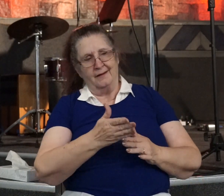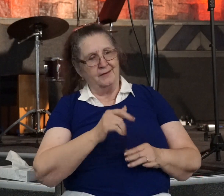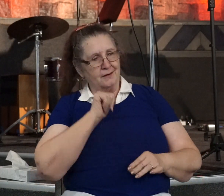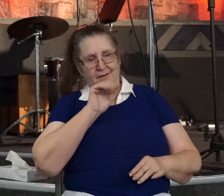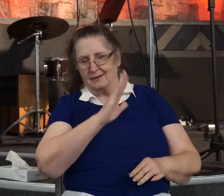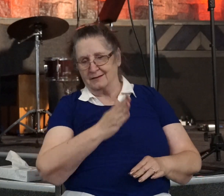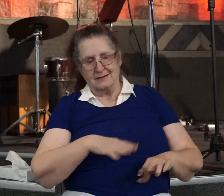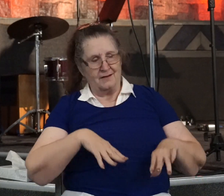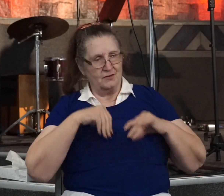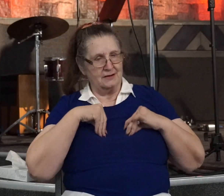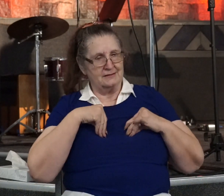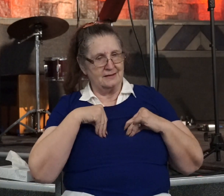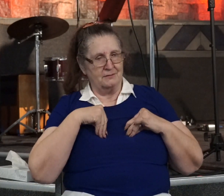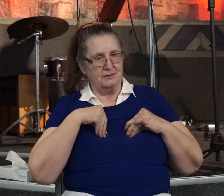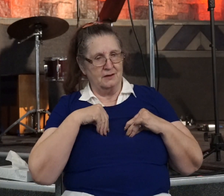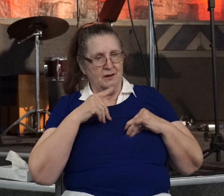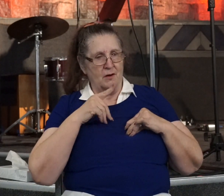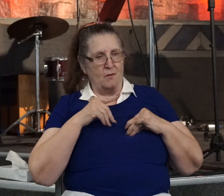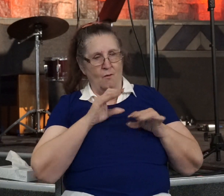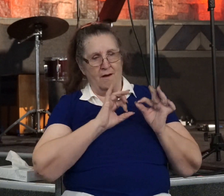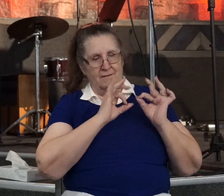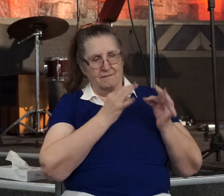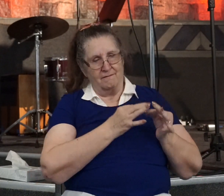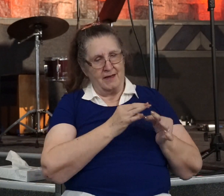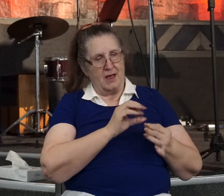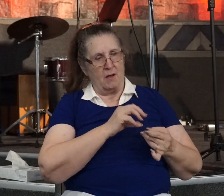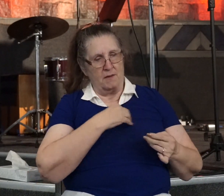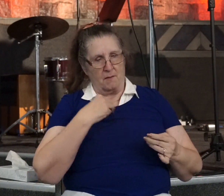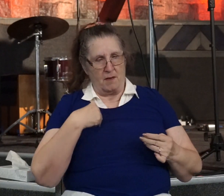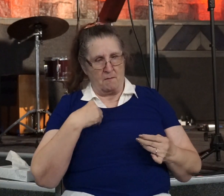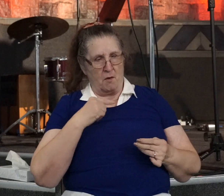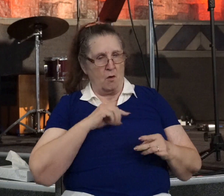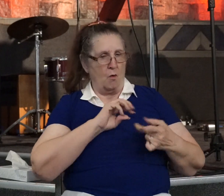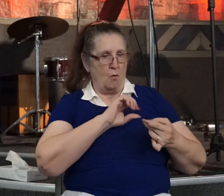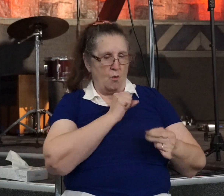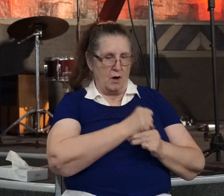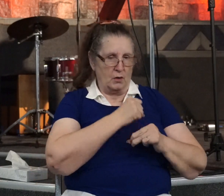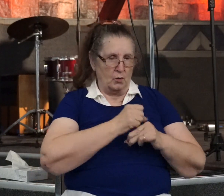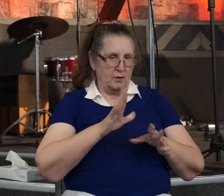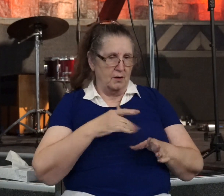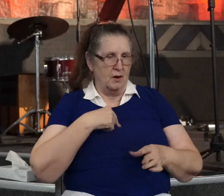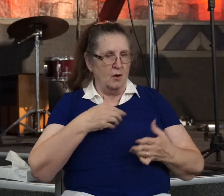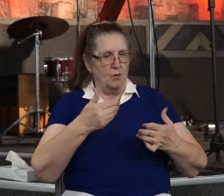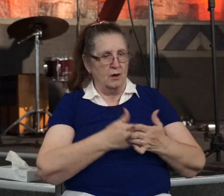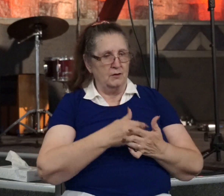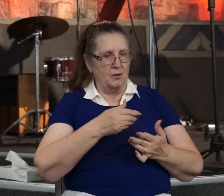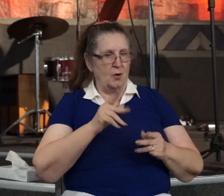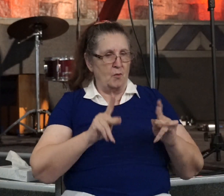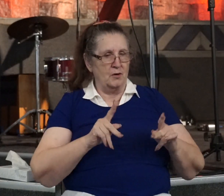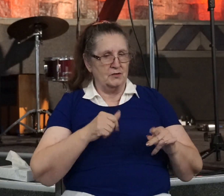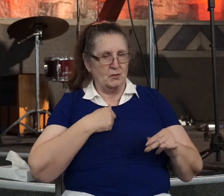that one family member that one co-worker that one new guy or gal with all the tattoos he showed up at church with me